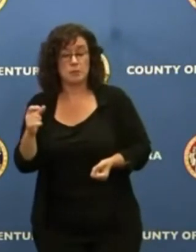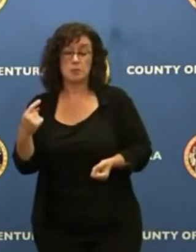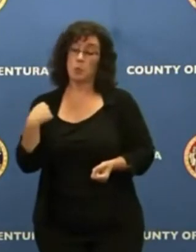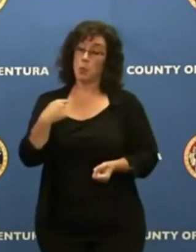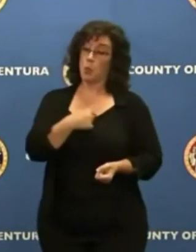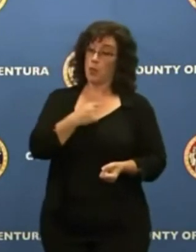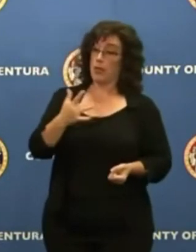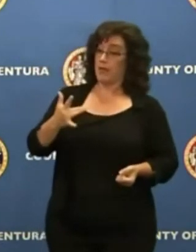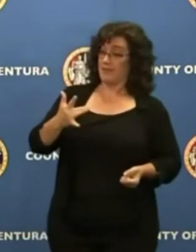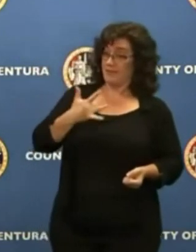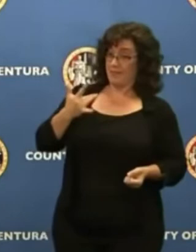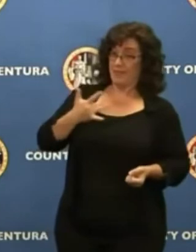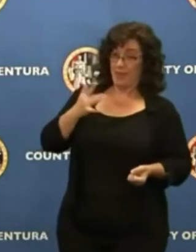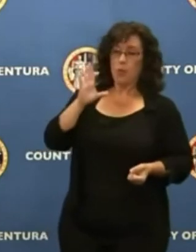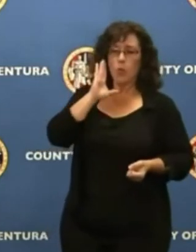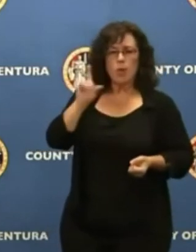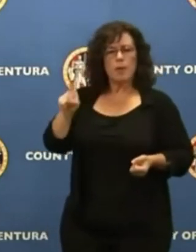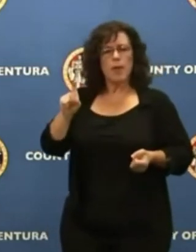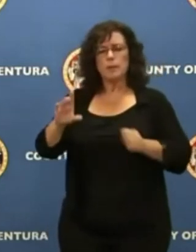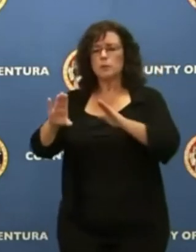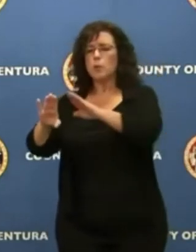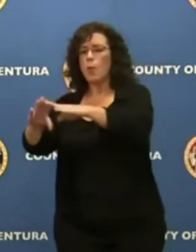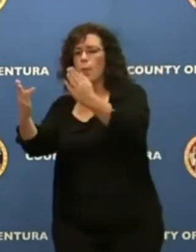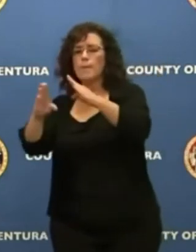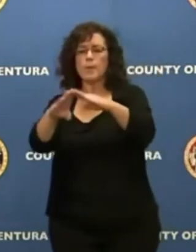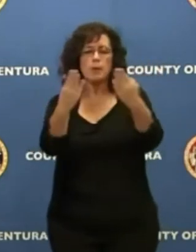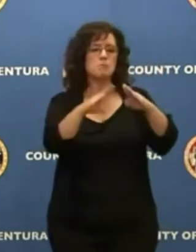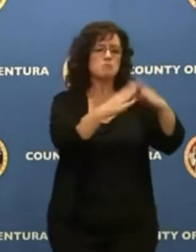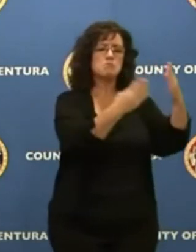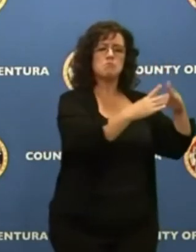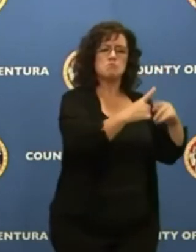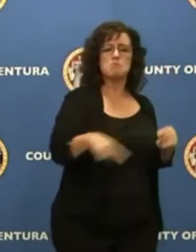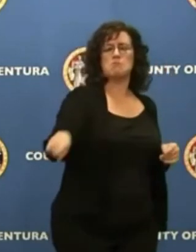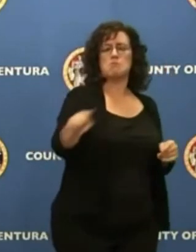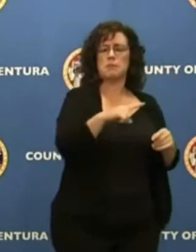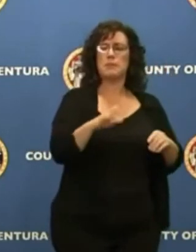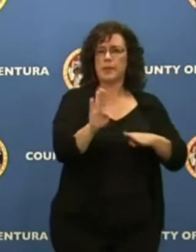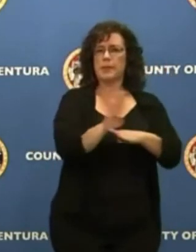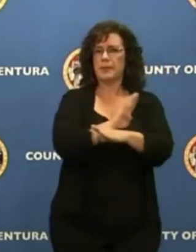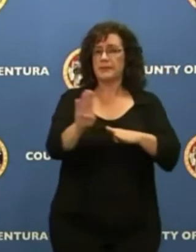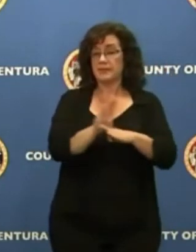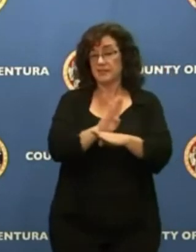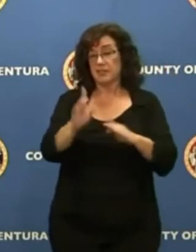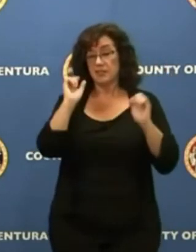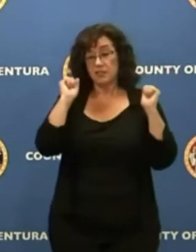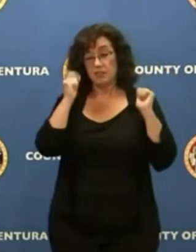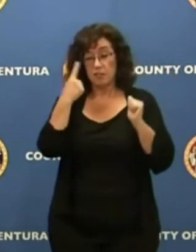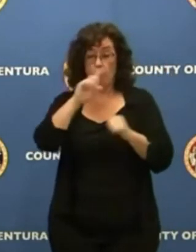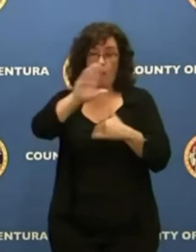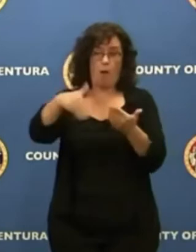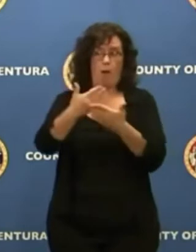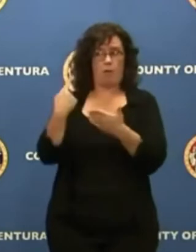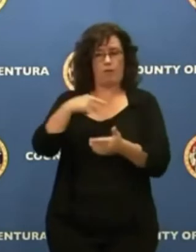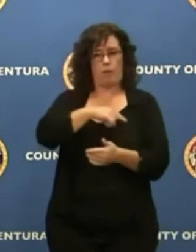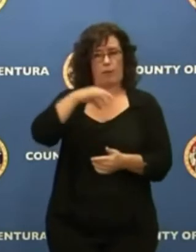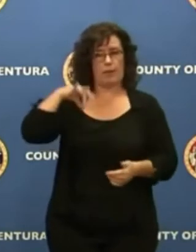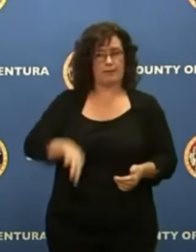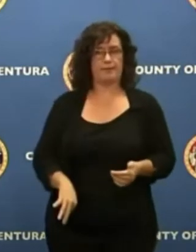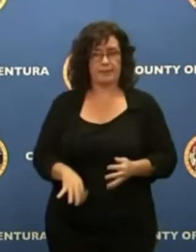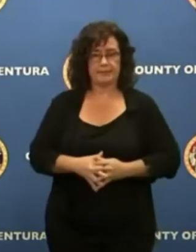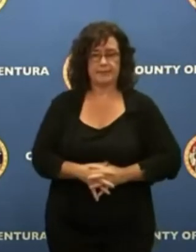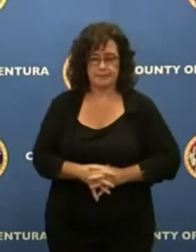the business activities in our county. And I think that will be to all of our good. But now,